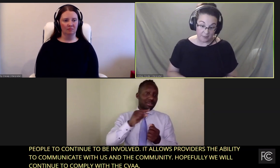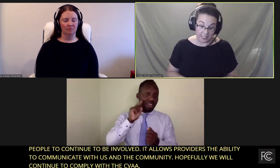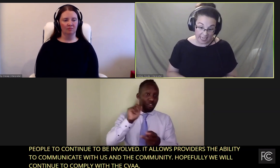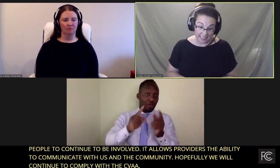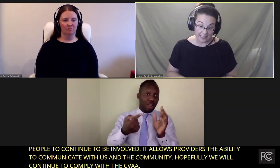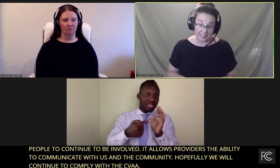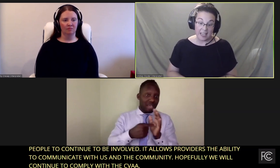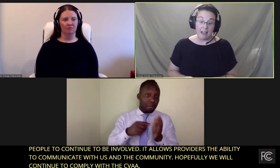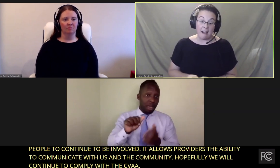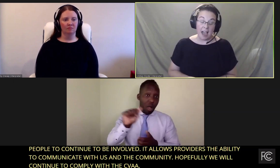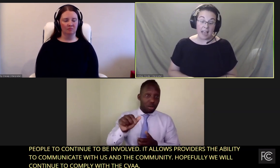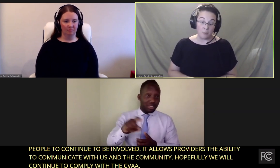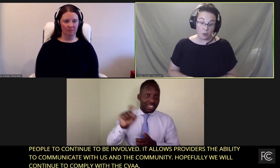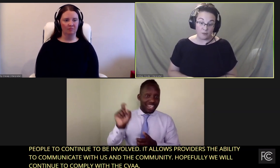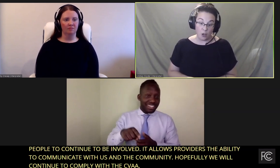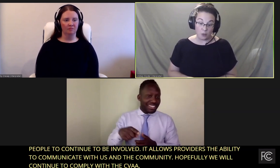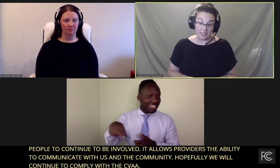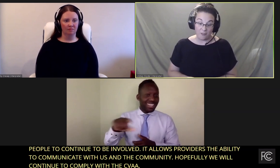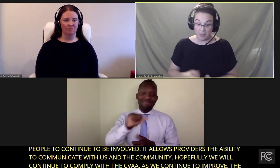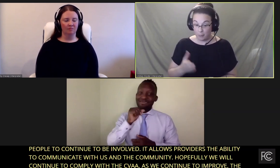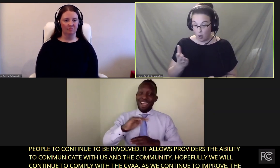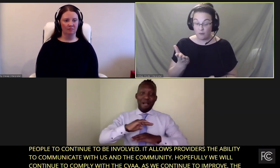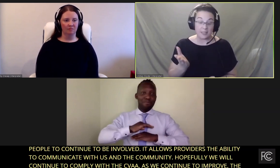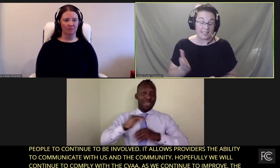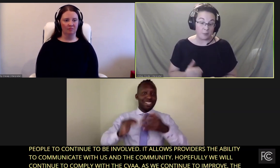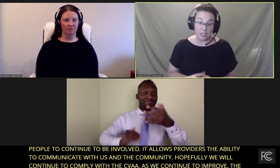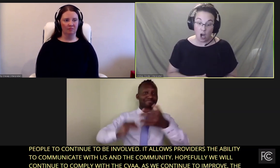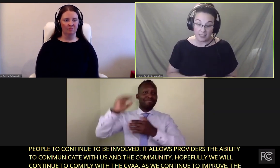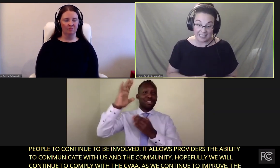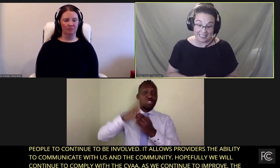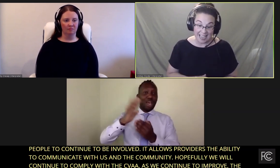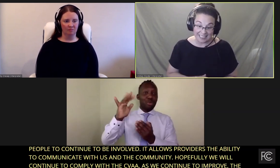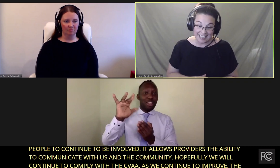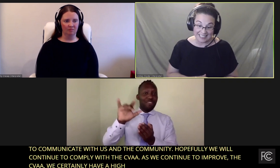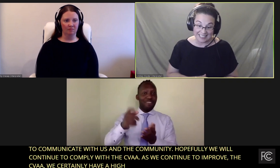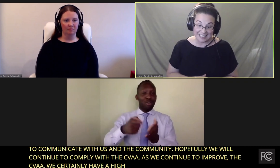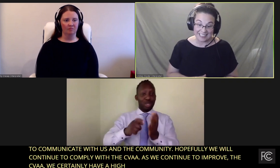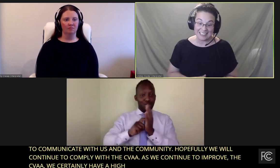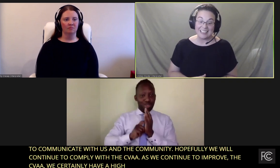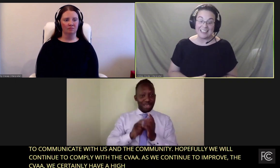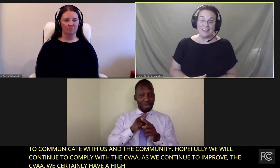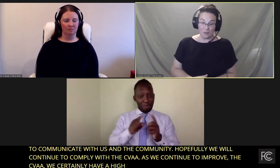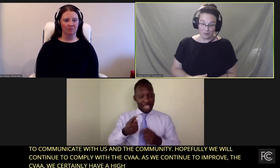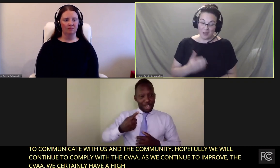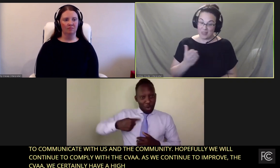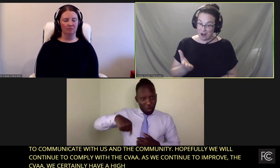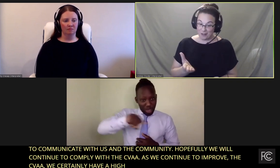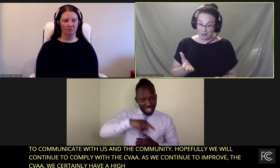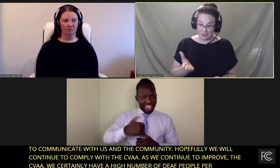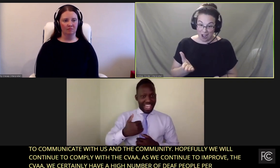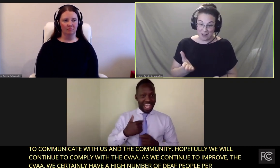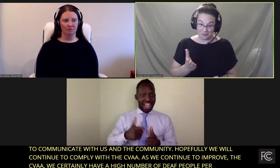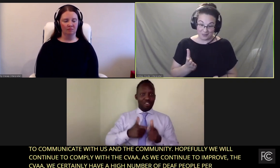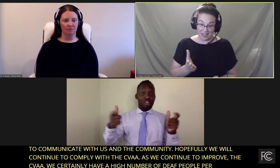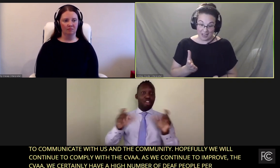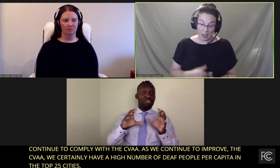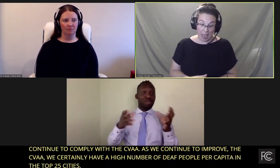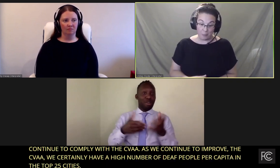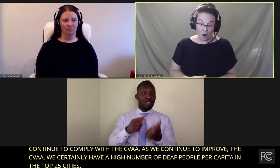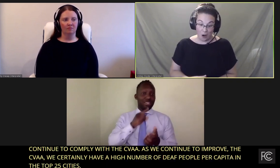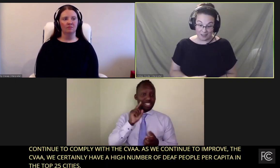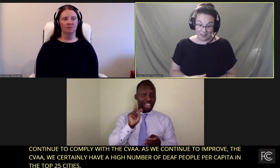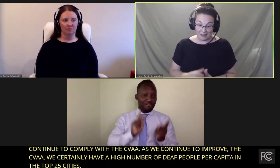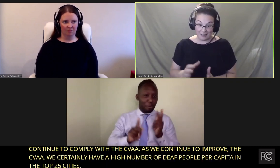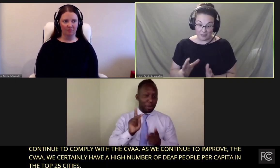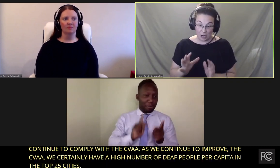25 cities. And most of those deaf people, for example, in Austin, Texas, they are not a